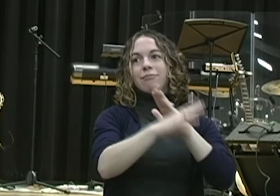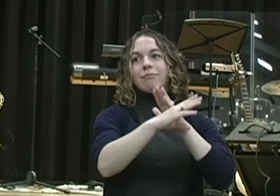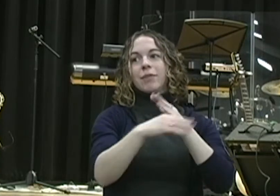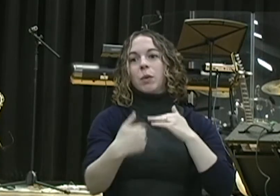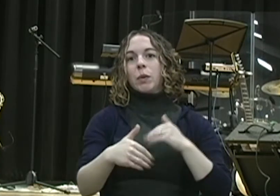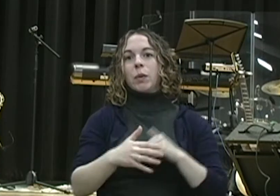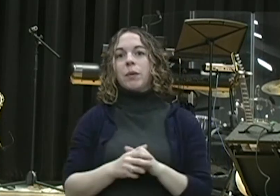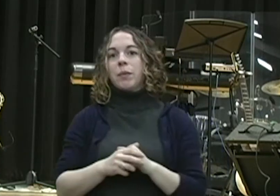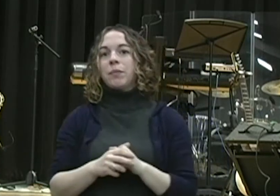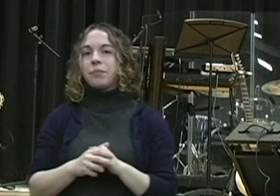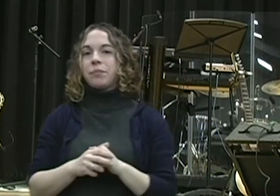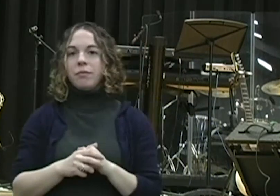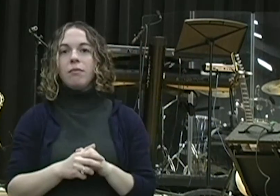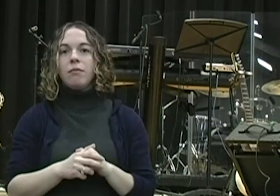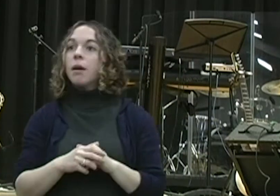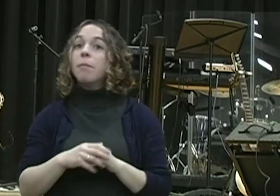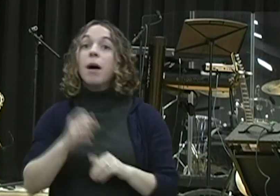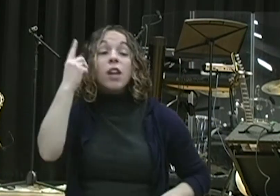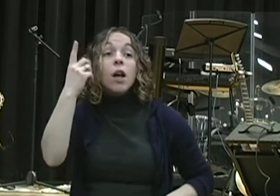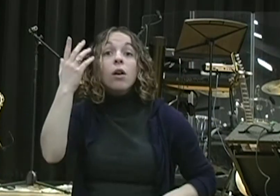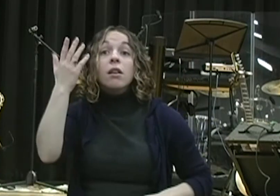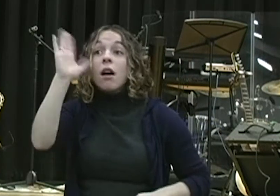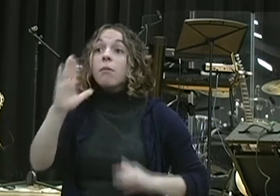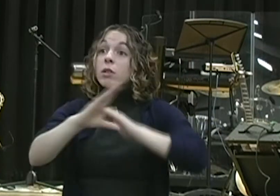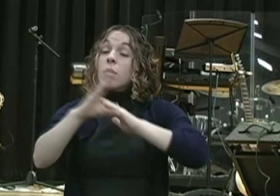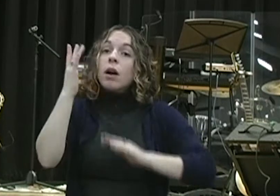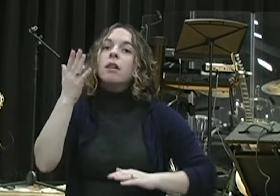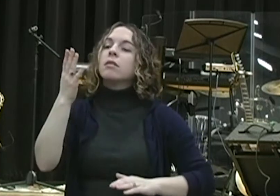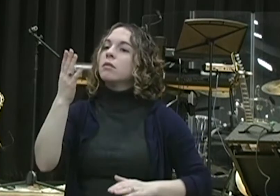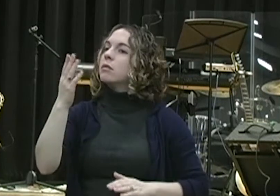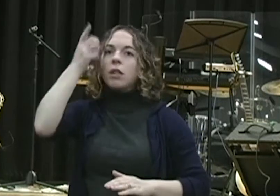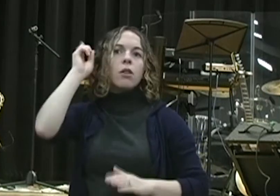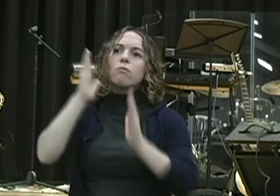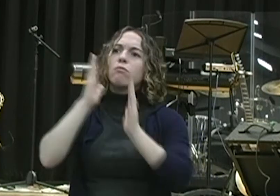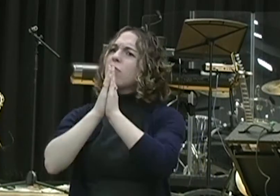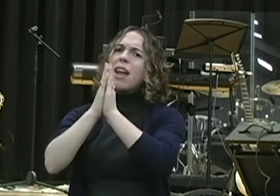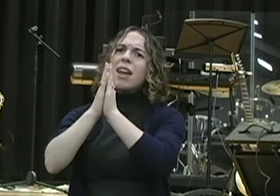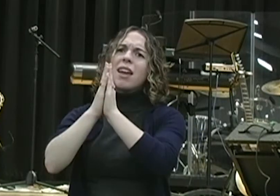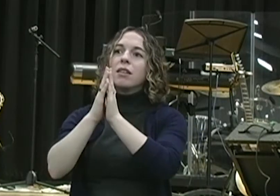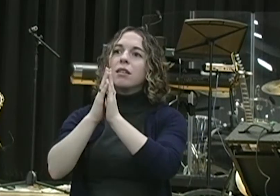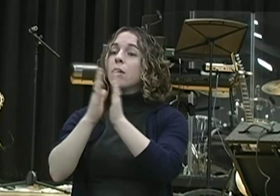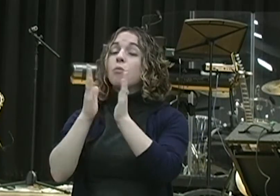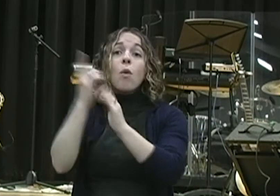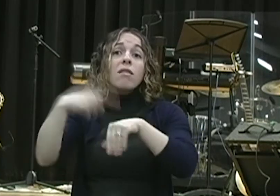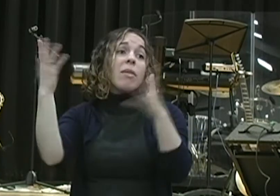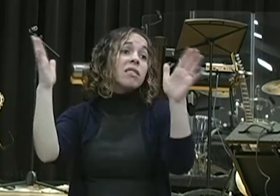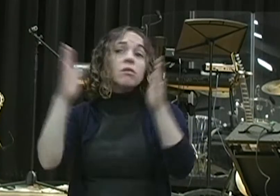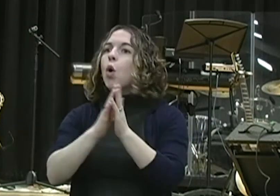But for a man of prayer, there's no fear. There are four big major lessons that I learned from this little story. The